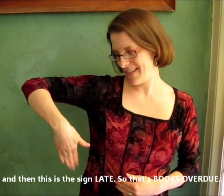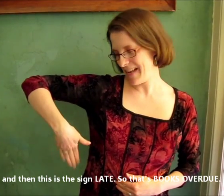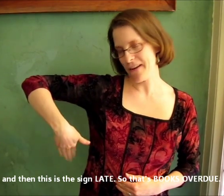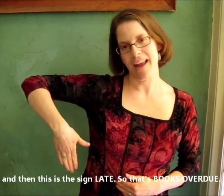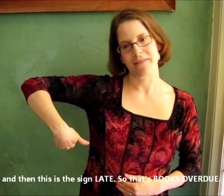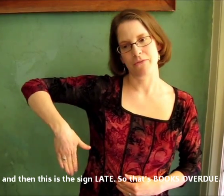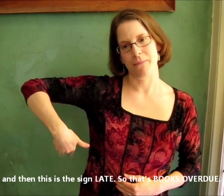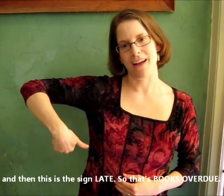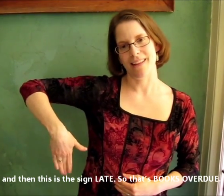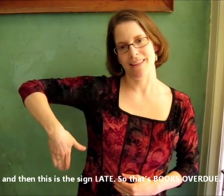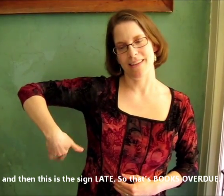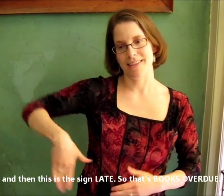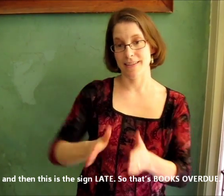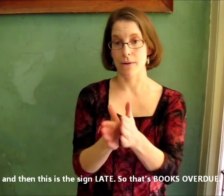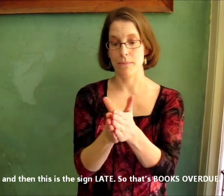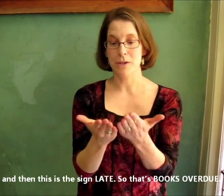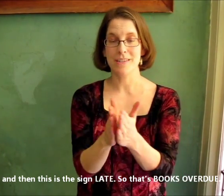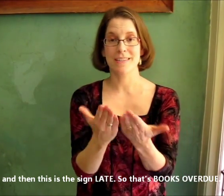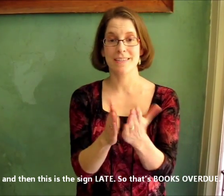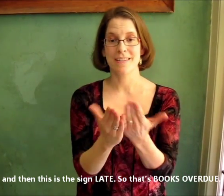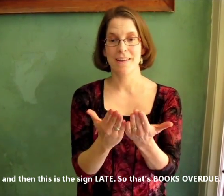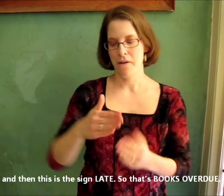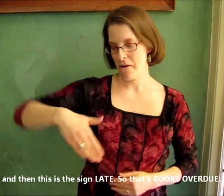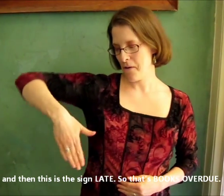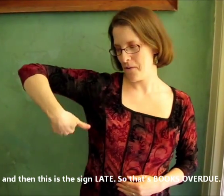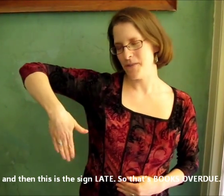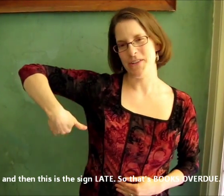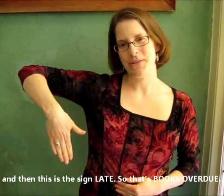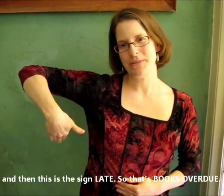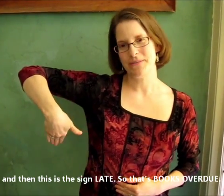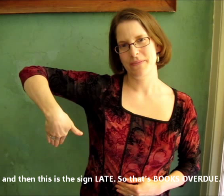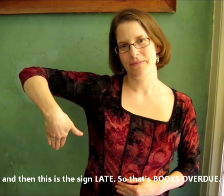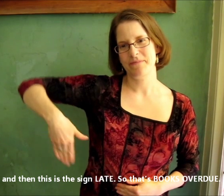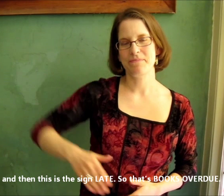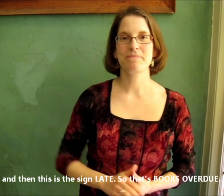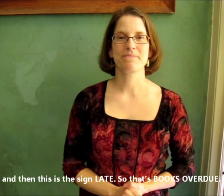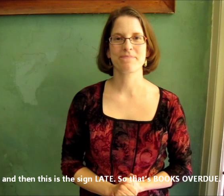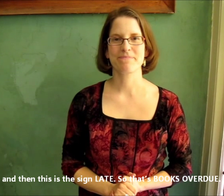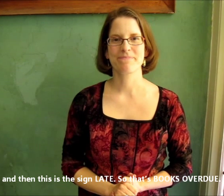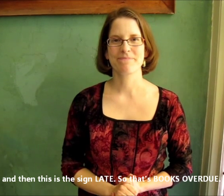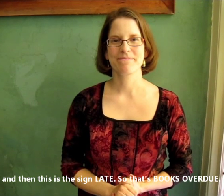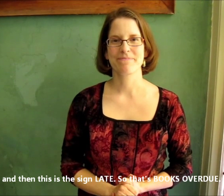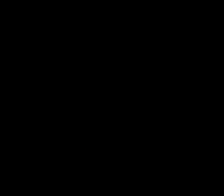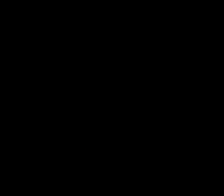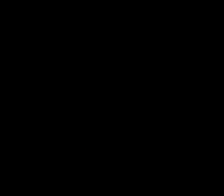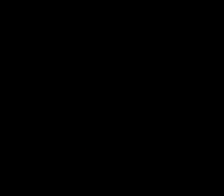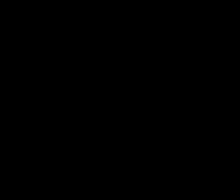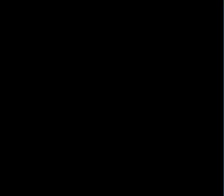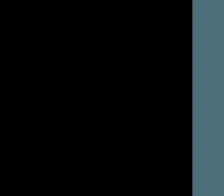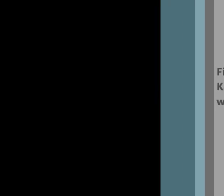Keep your hand in the back like this. So books overdue. Thanks. Thanks. Bye.